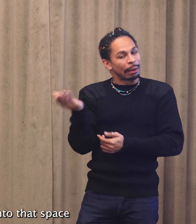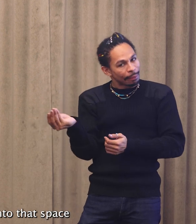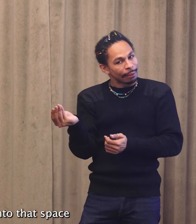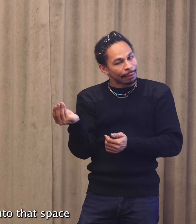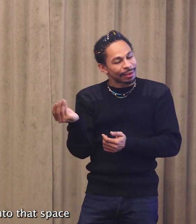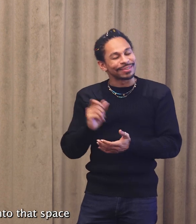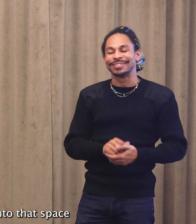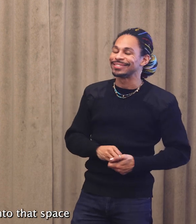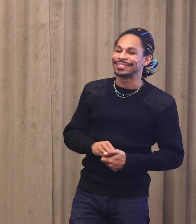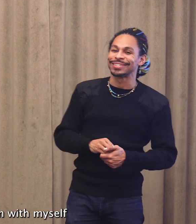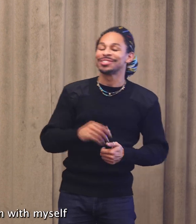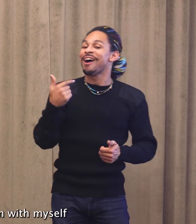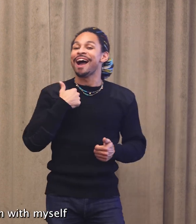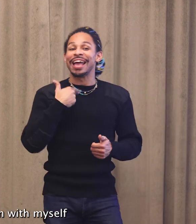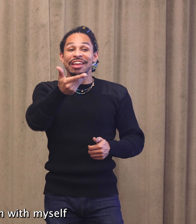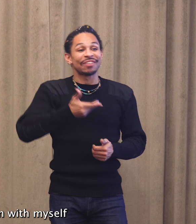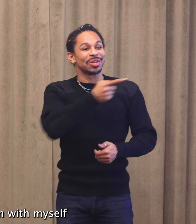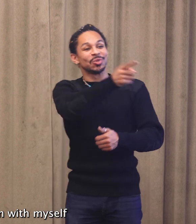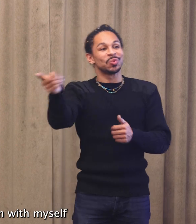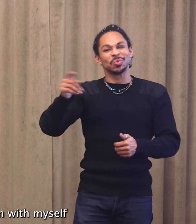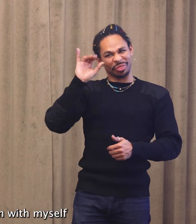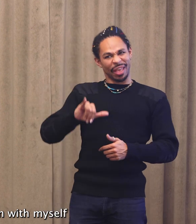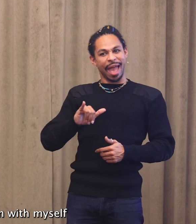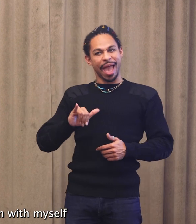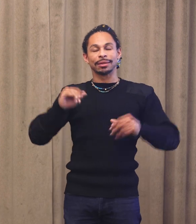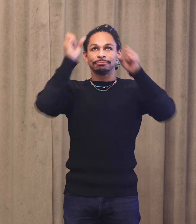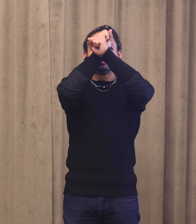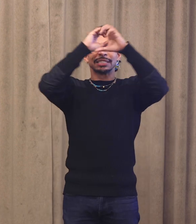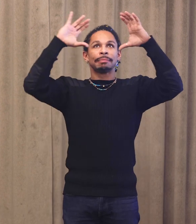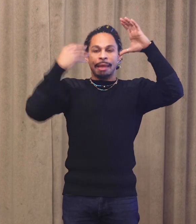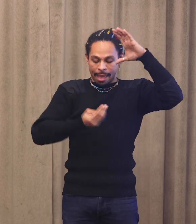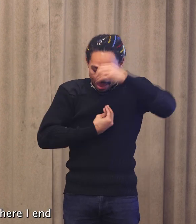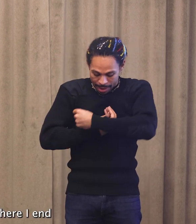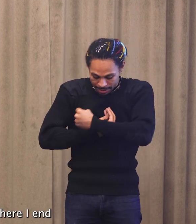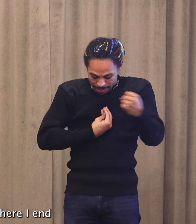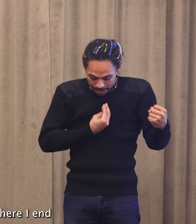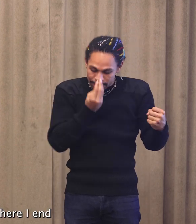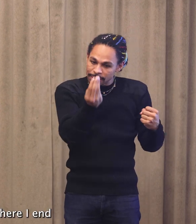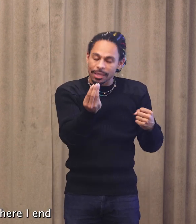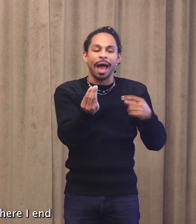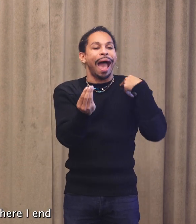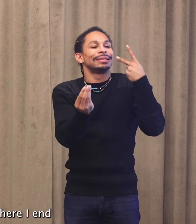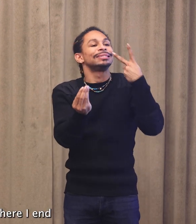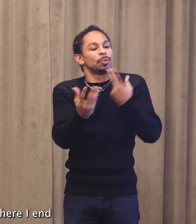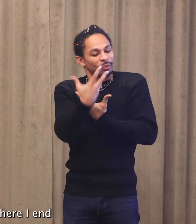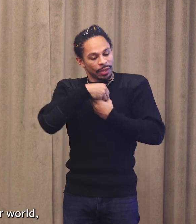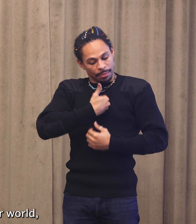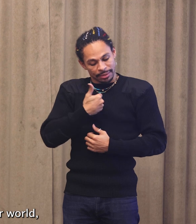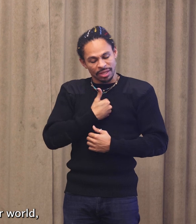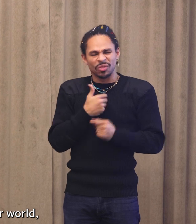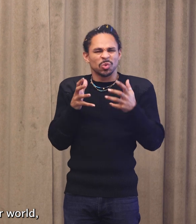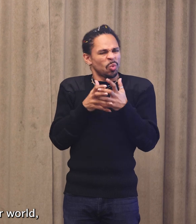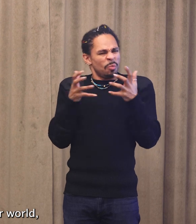invited you into that space because I've seen with myself so much of where I